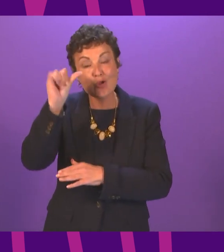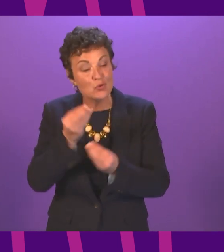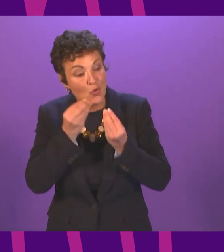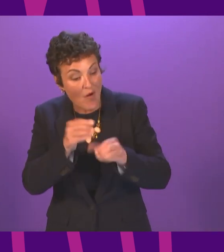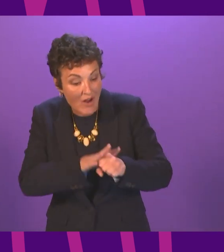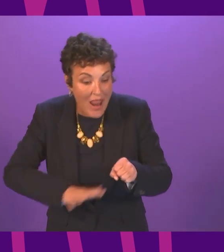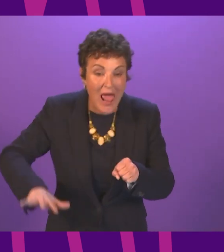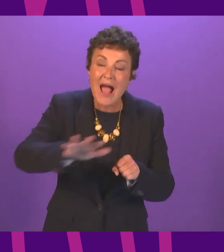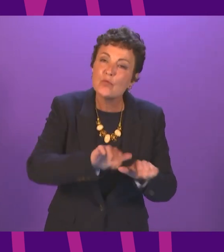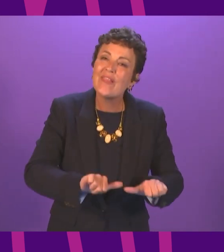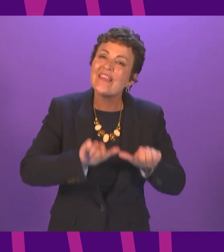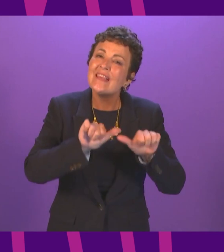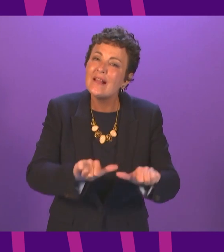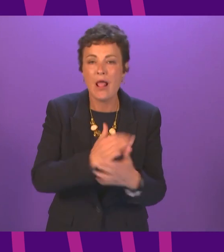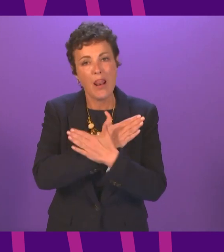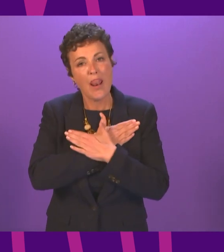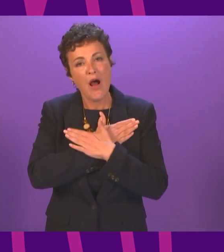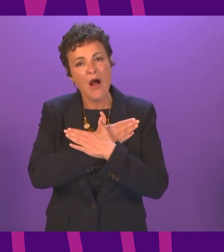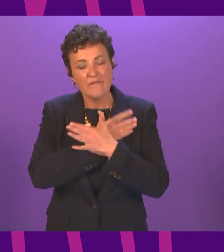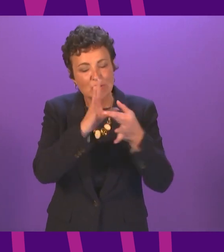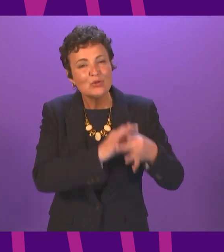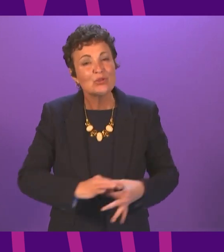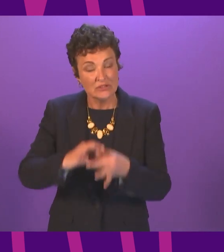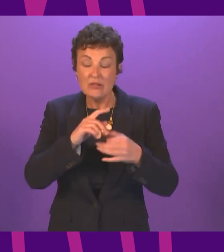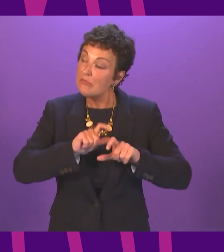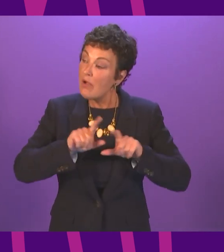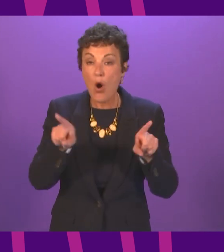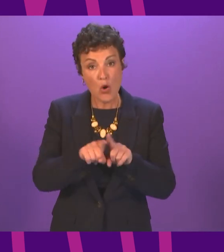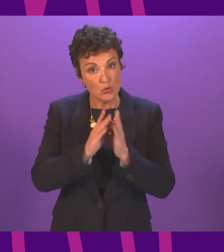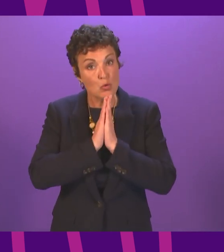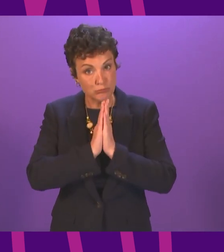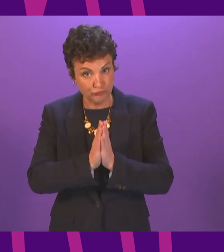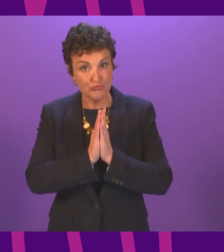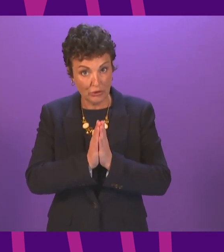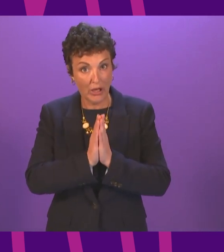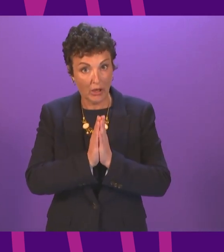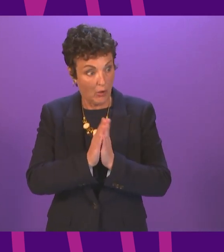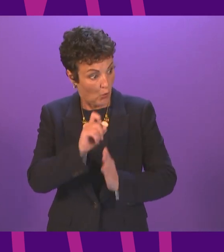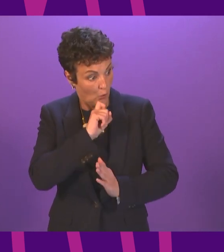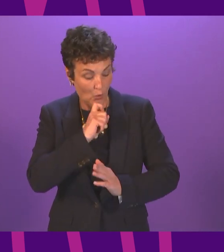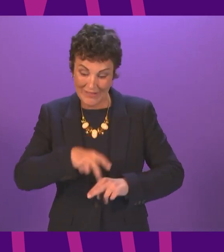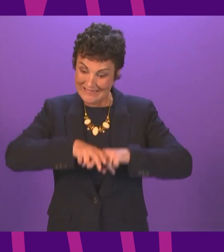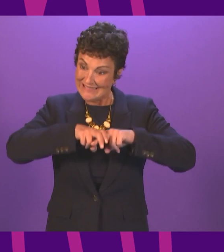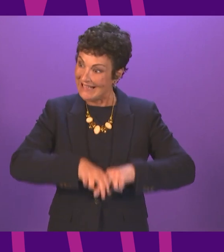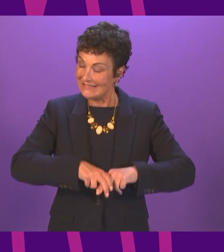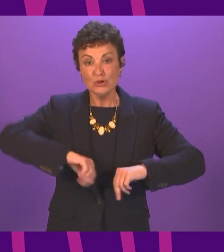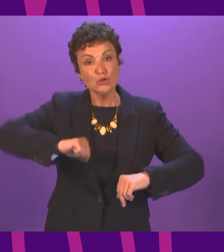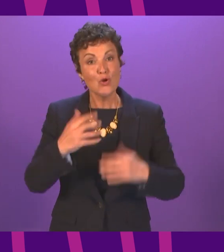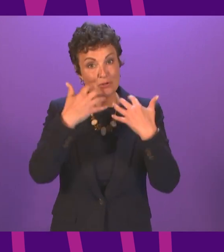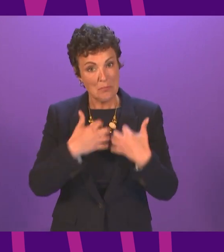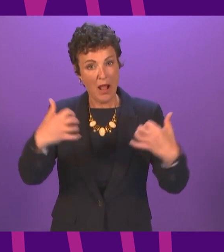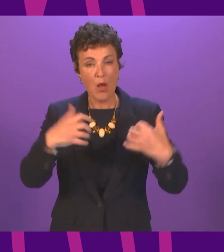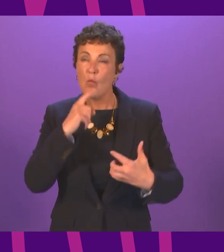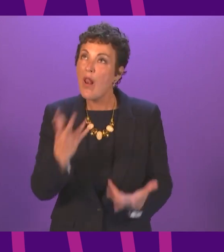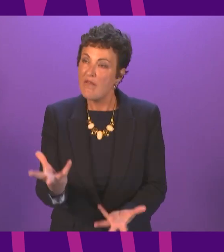healing love and unity and I also prayed for those who sit in Scotland's parliament that they may be filled with the spirit